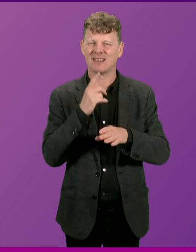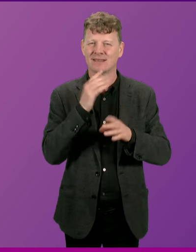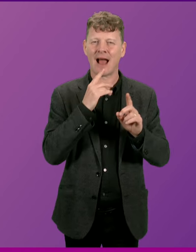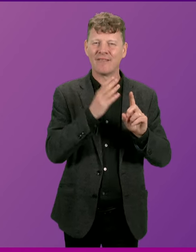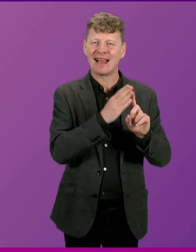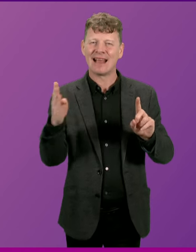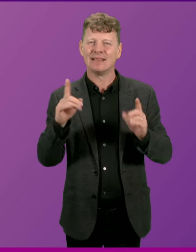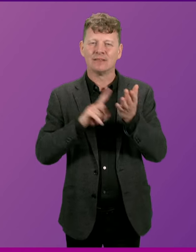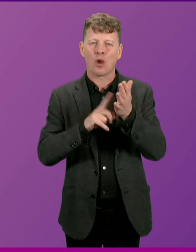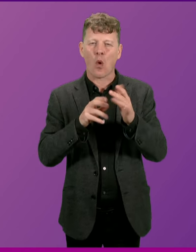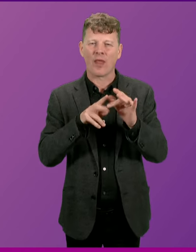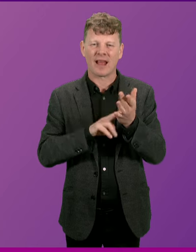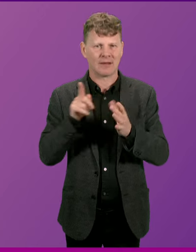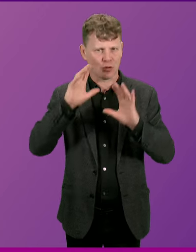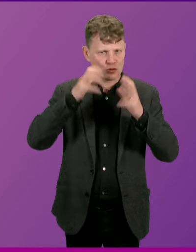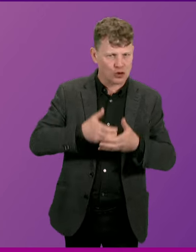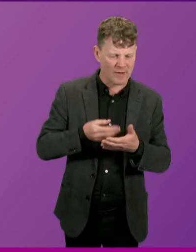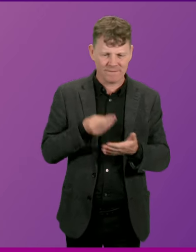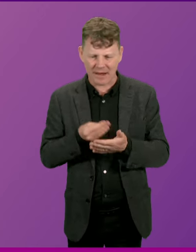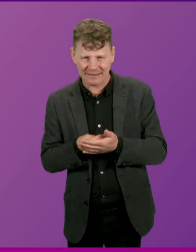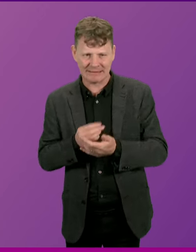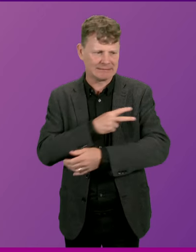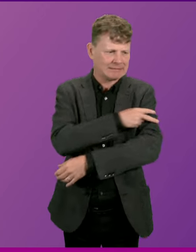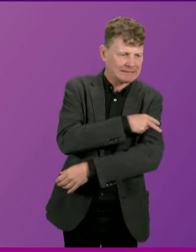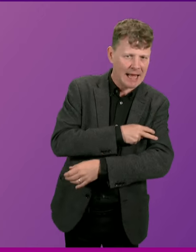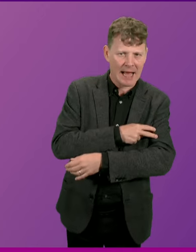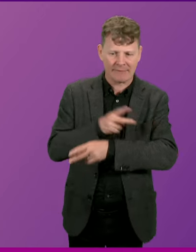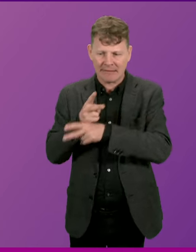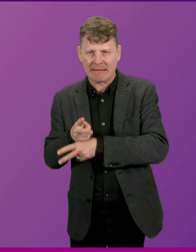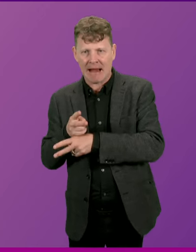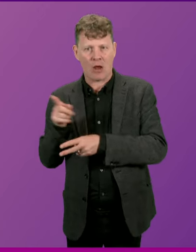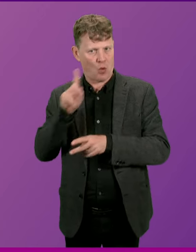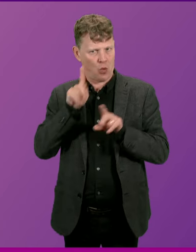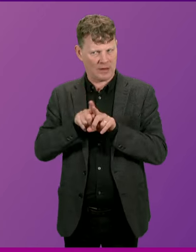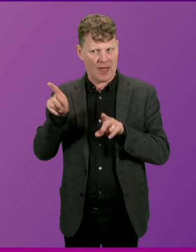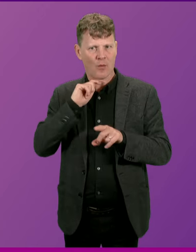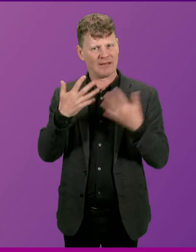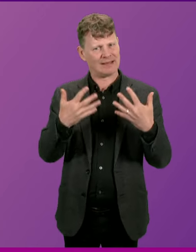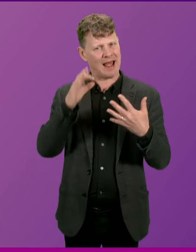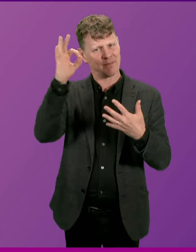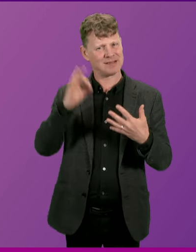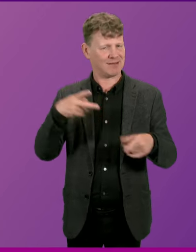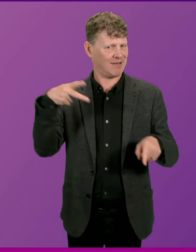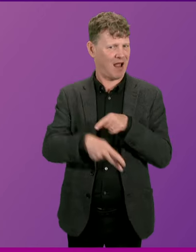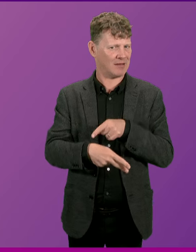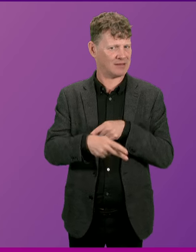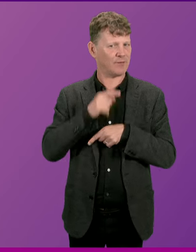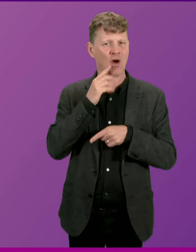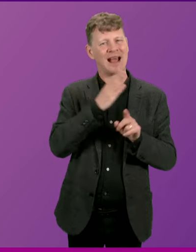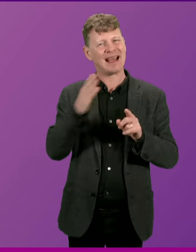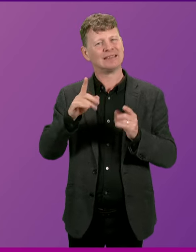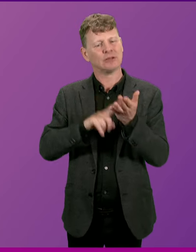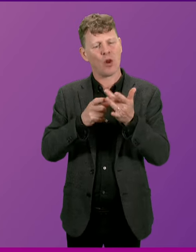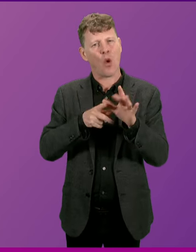funding, staffing and patient care. They face a withdrawal of funding of 10% from cuts to the East Lothian Health and Social Care Partnership,